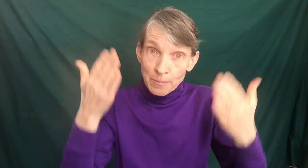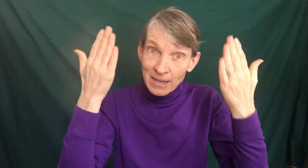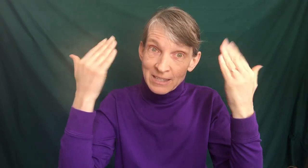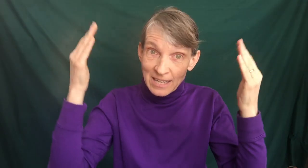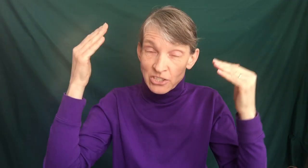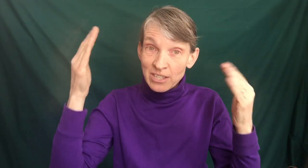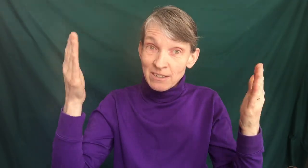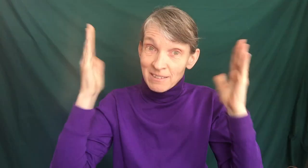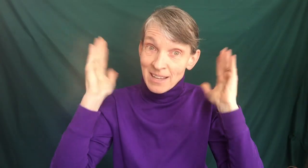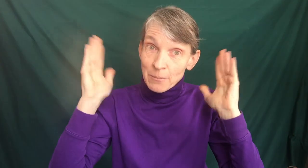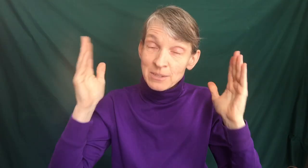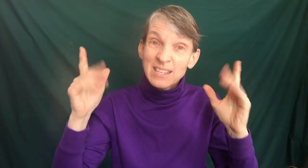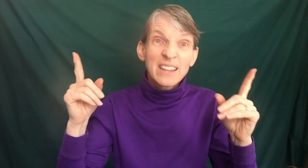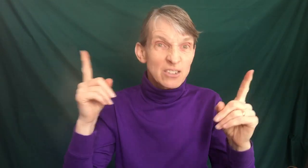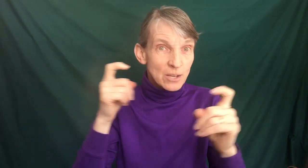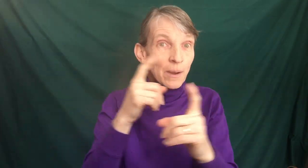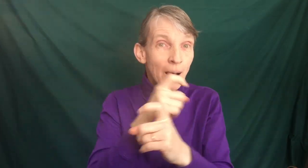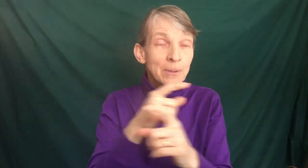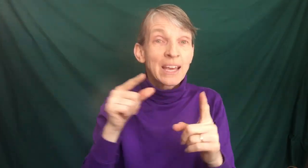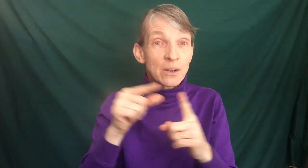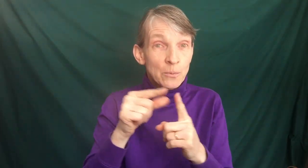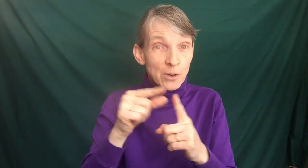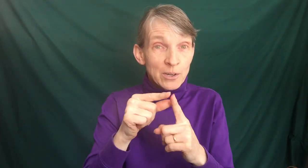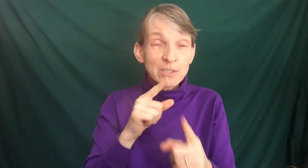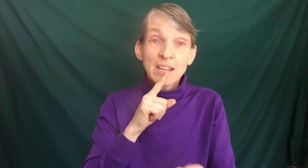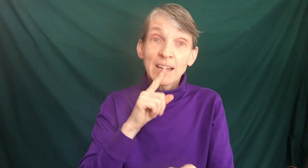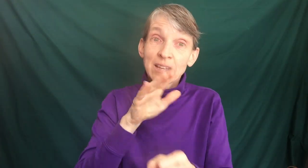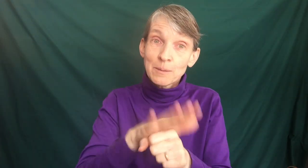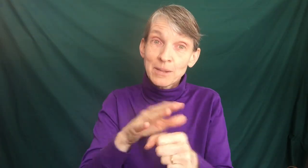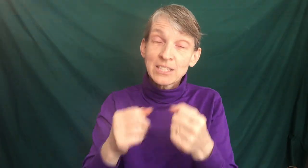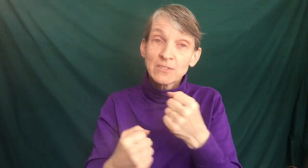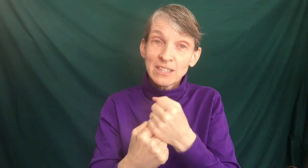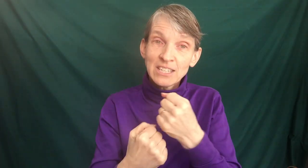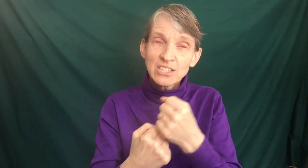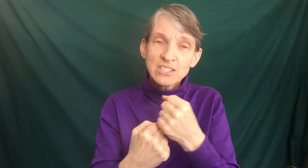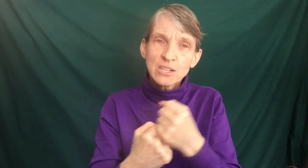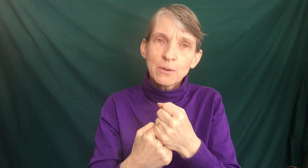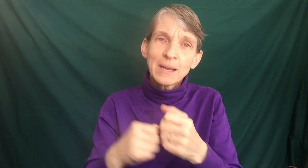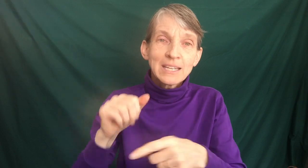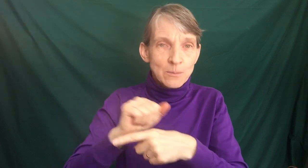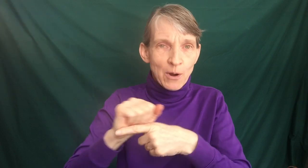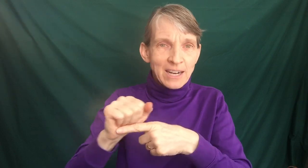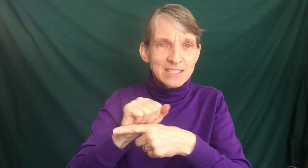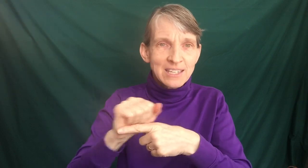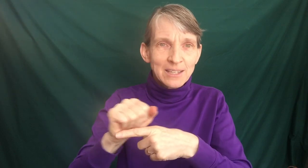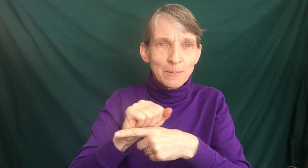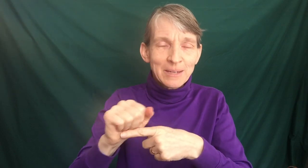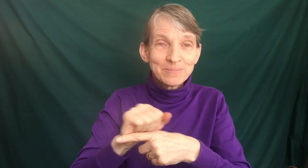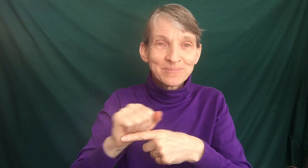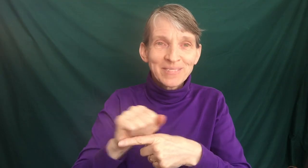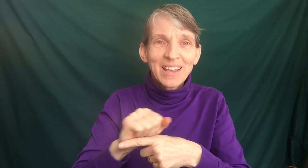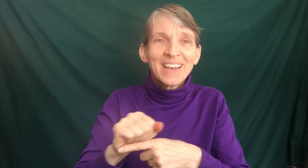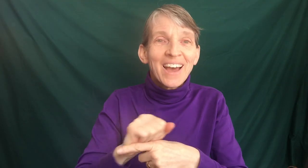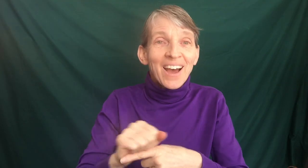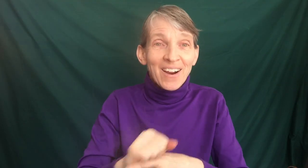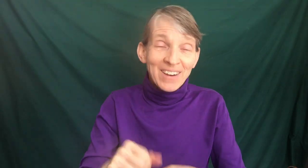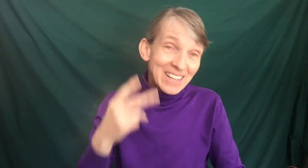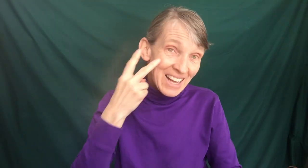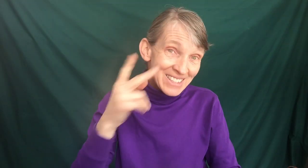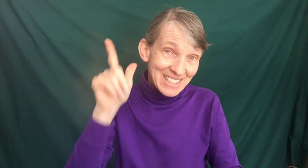for paying attention. That was, there's some complicated words in the Pledge of Allegiance. So you might need to practice it a little bit. All right. I'll